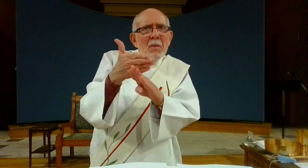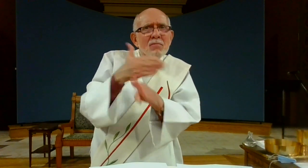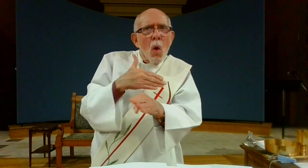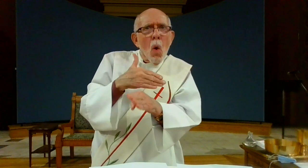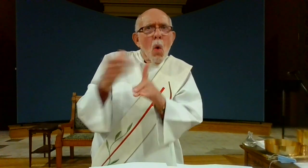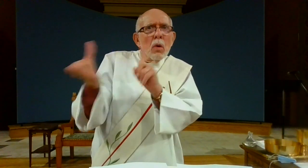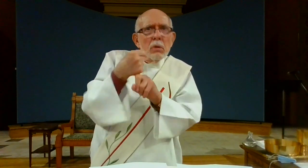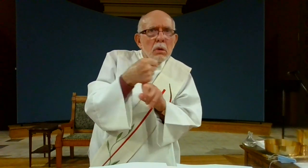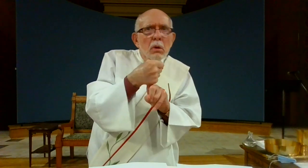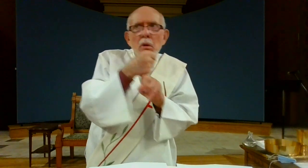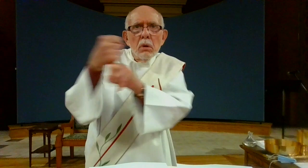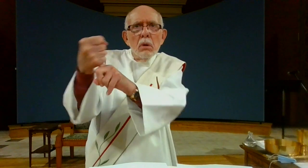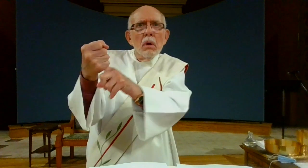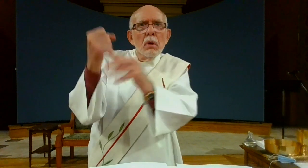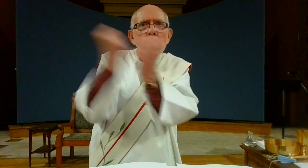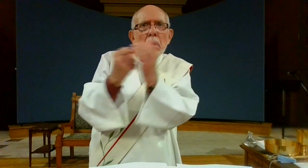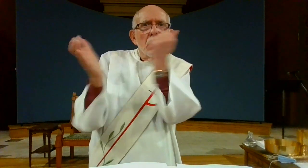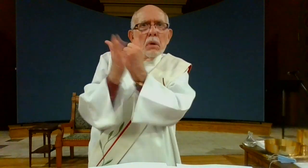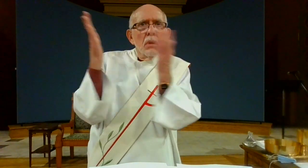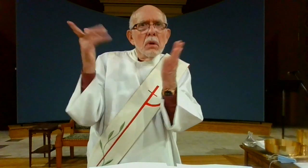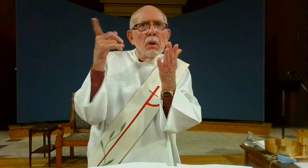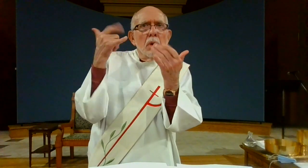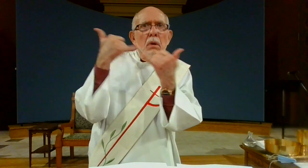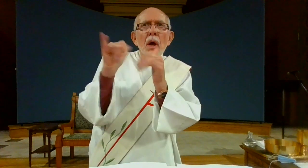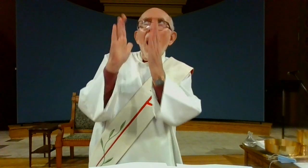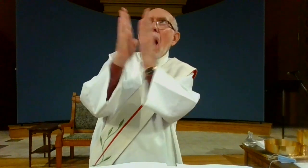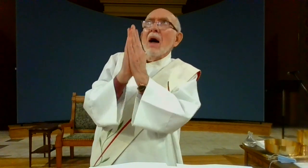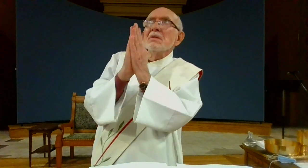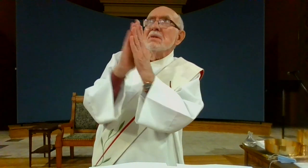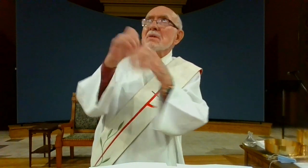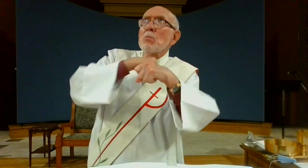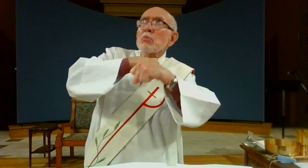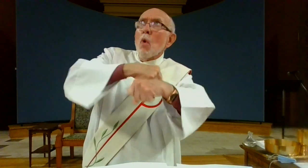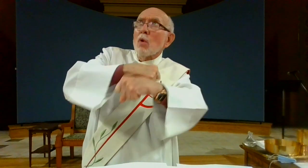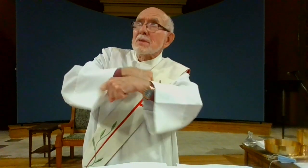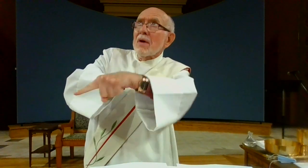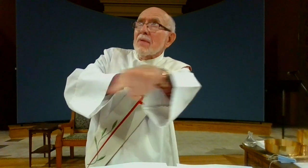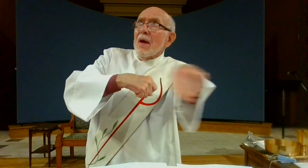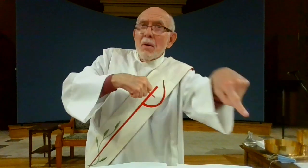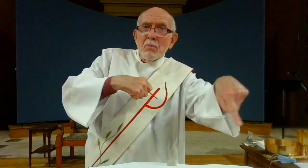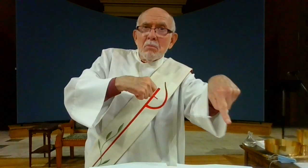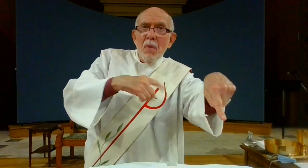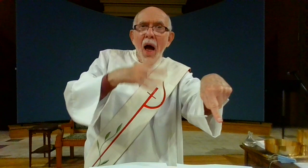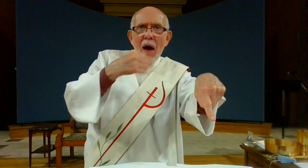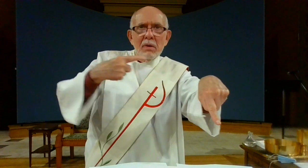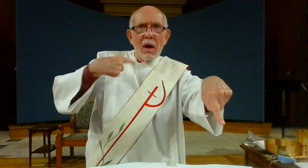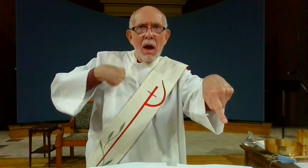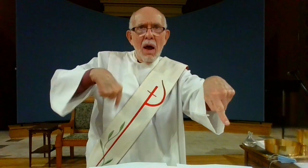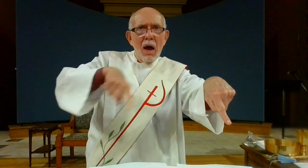the night before he was taken to be crucified he was still asking god to